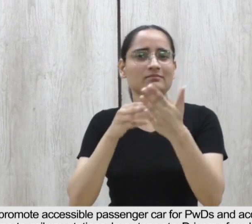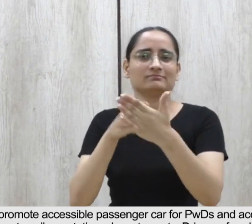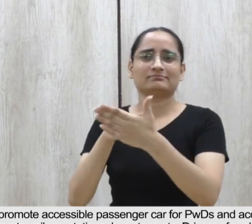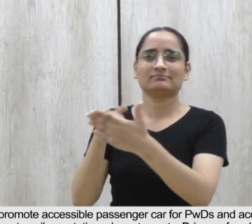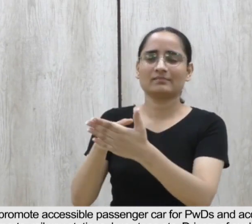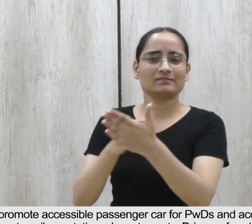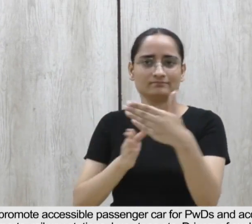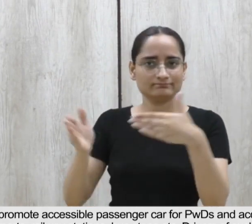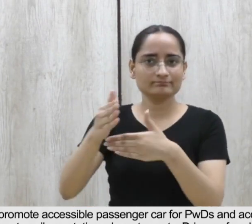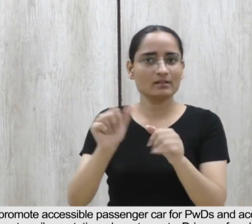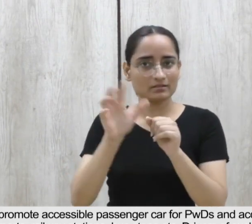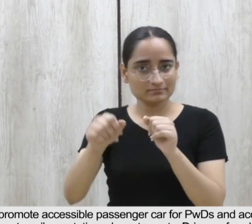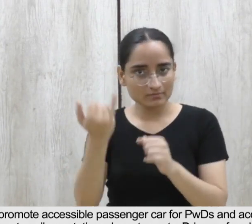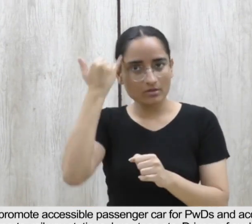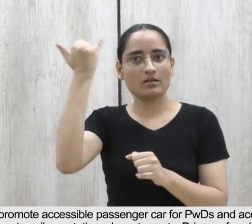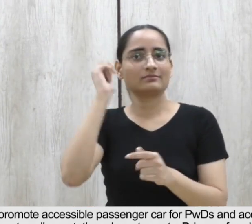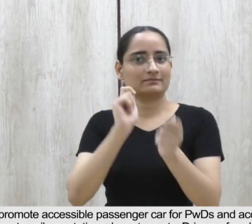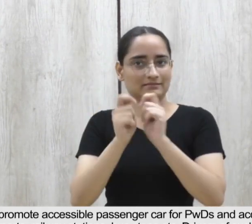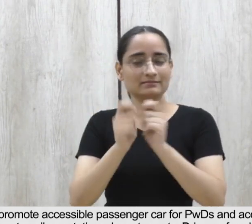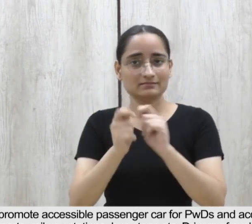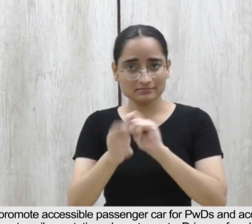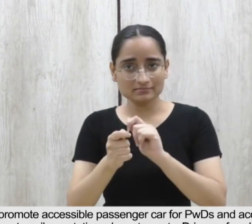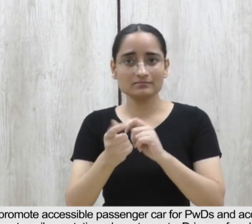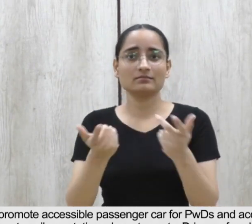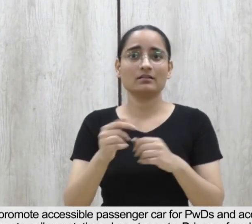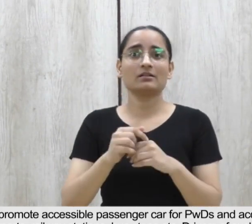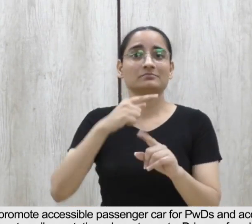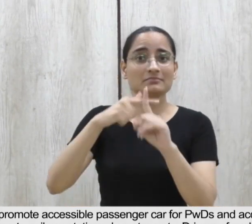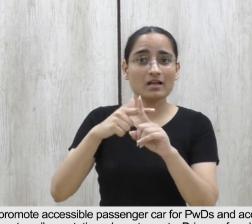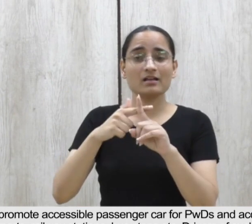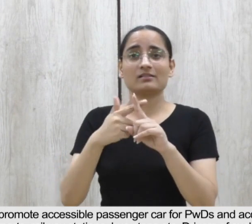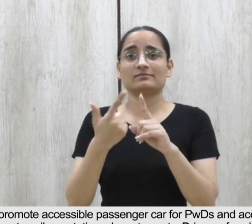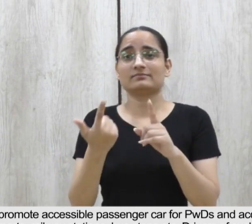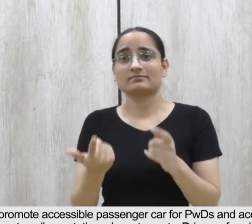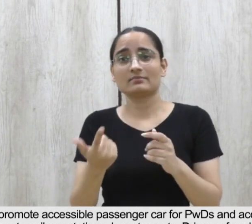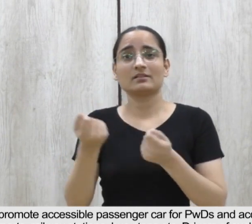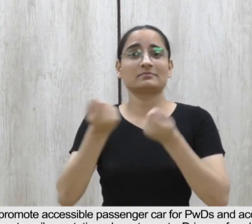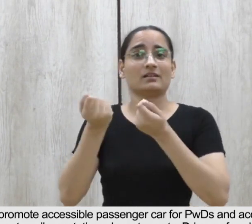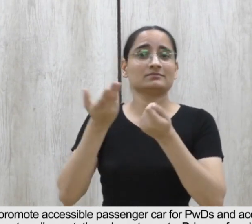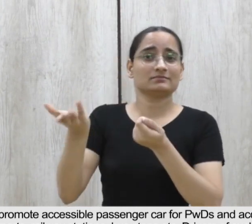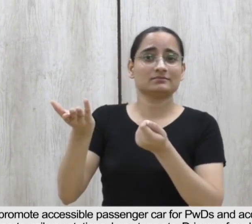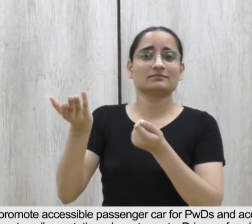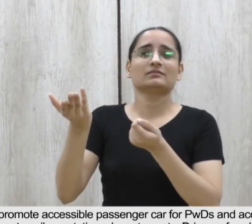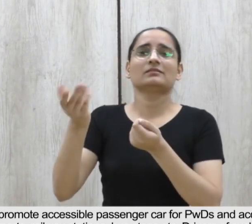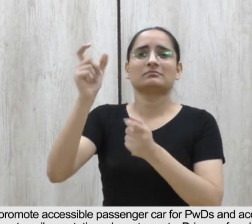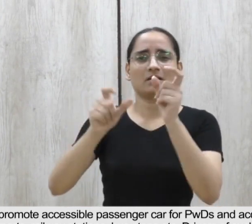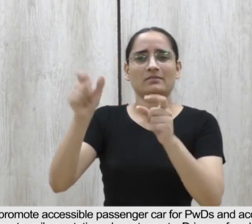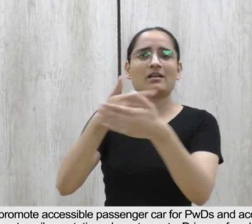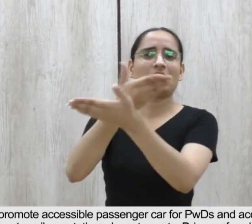airports, railway stations, bus stops, etc. drivers of such